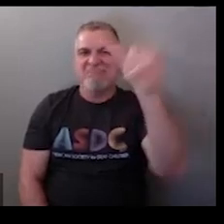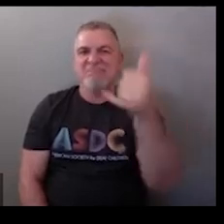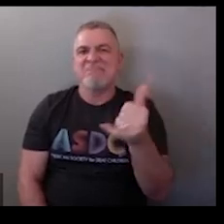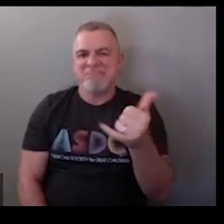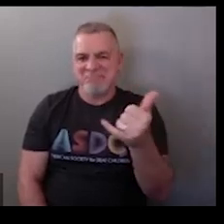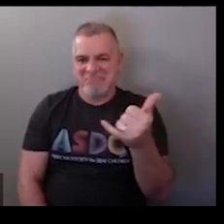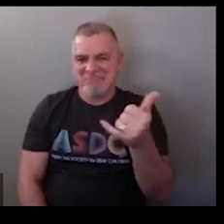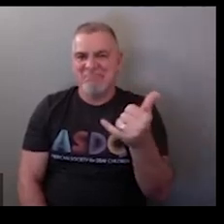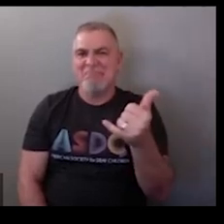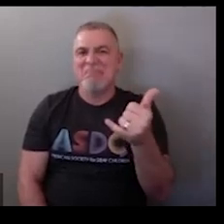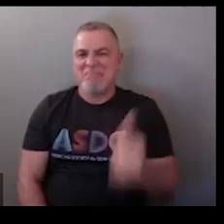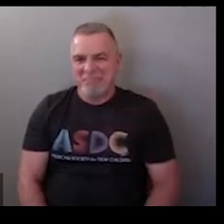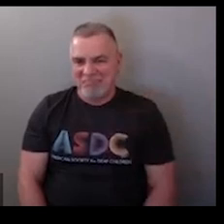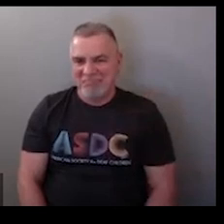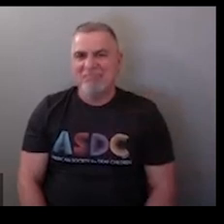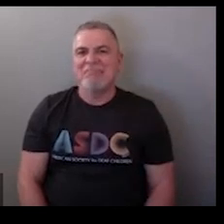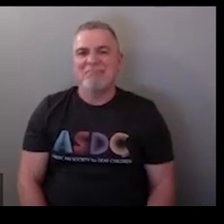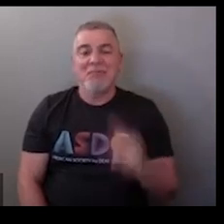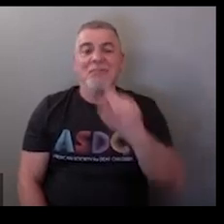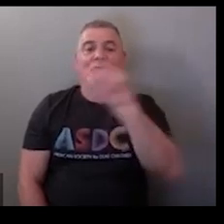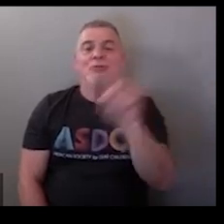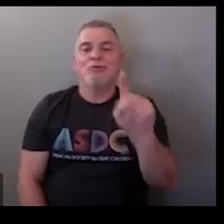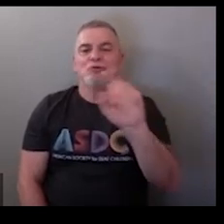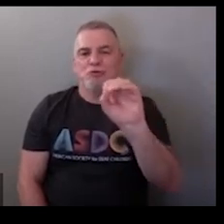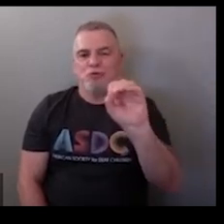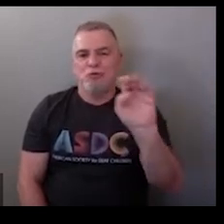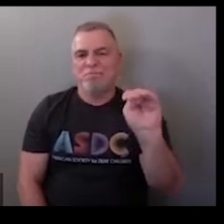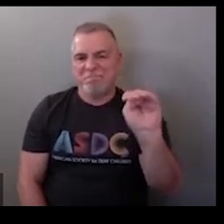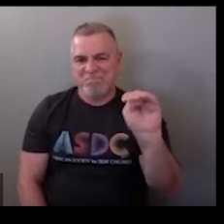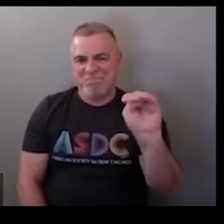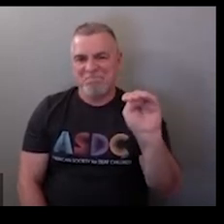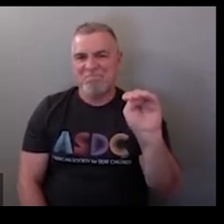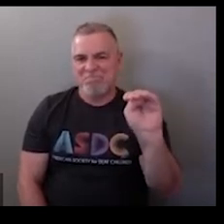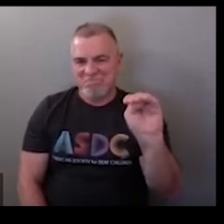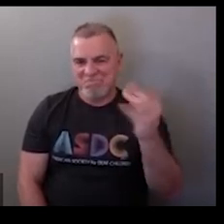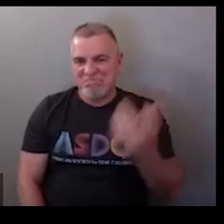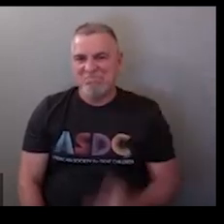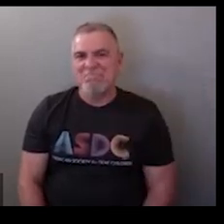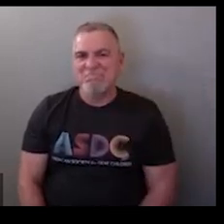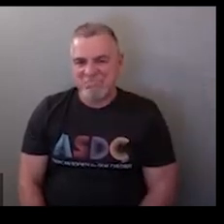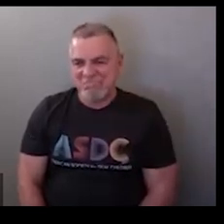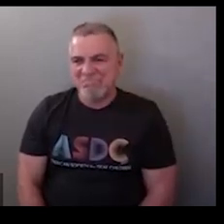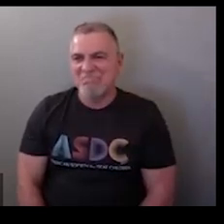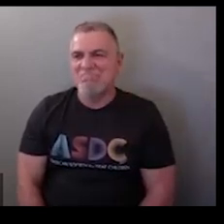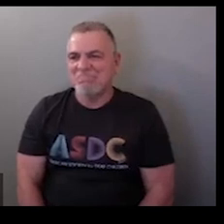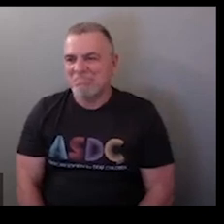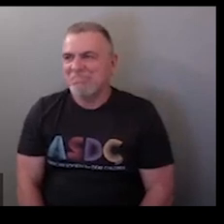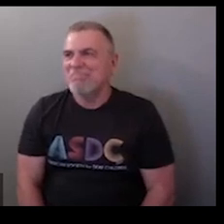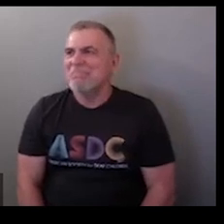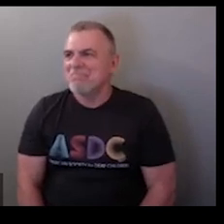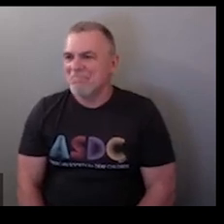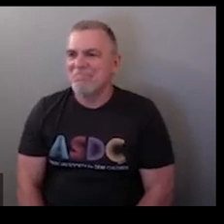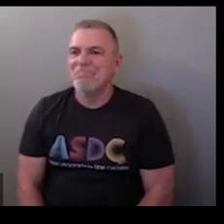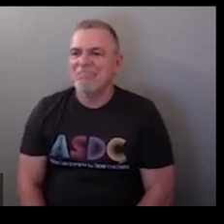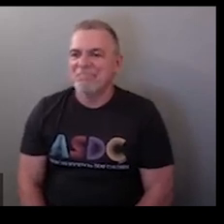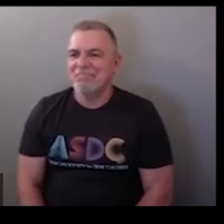the sign that people are using and you know as we go through this social distancing you're going to see probably signs come up for these very